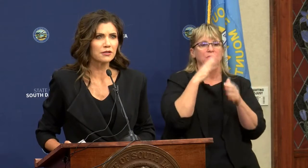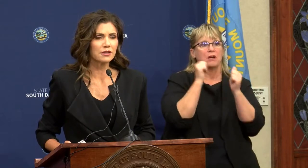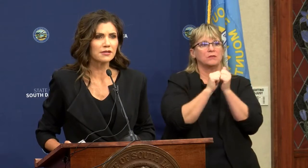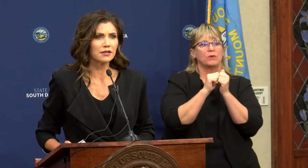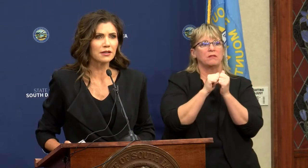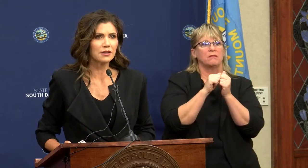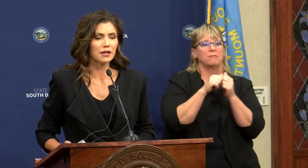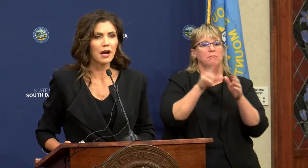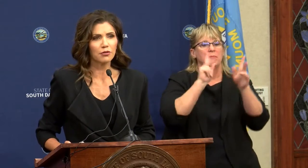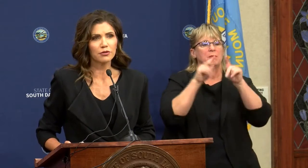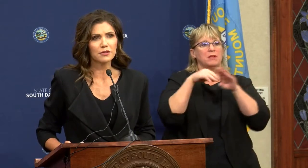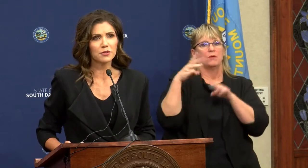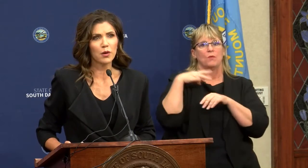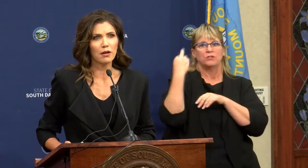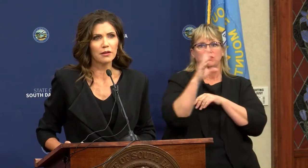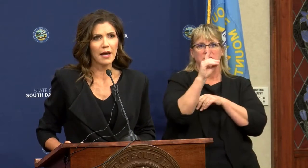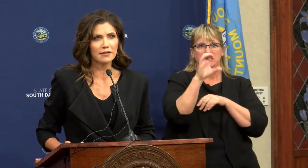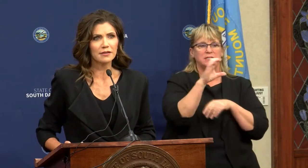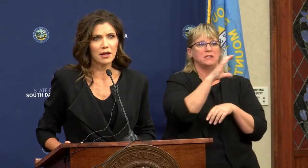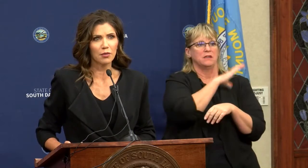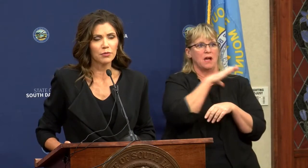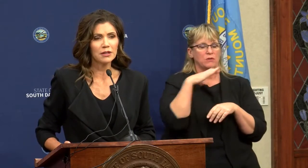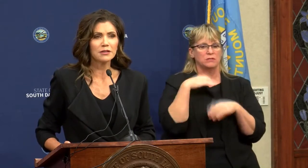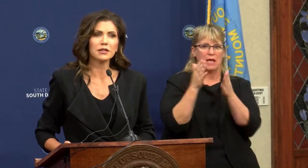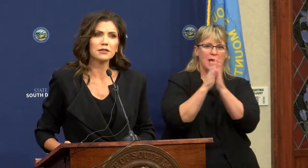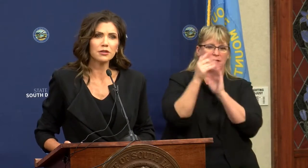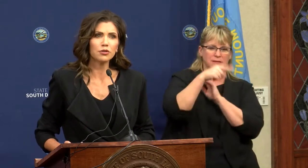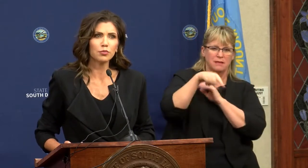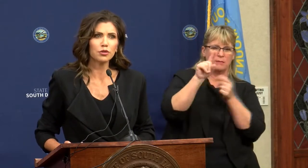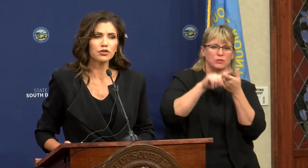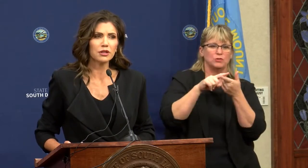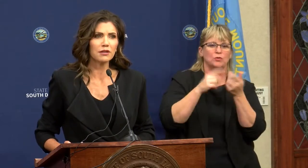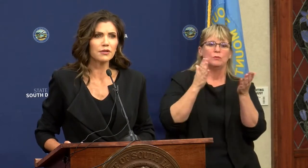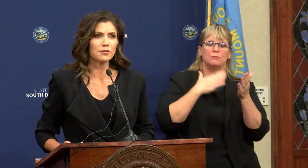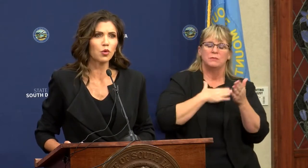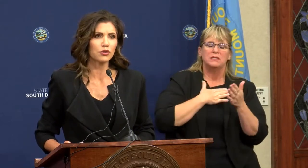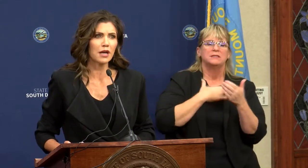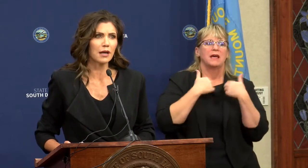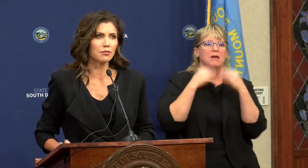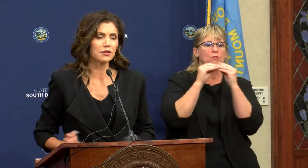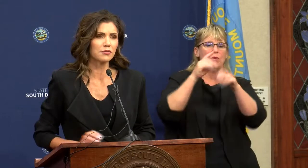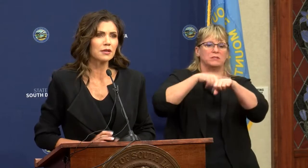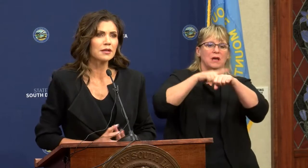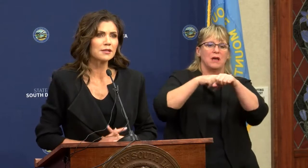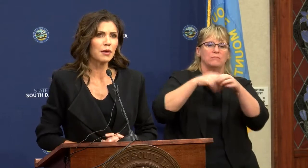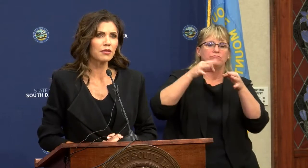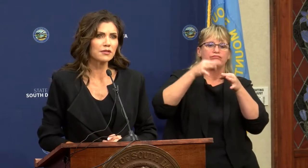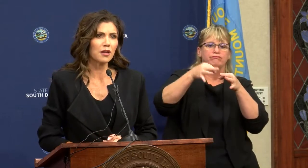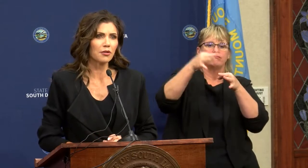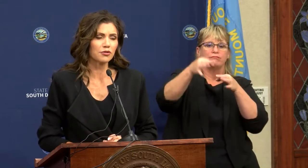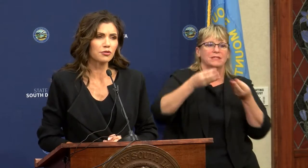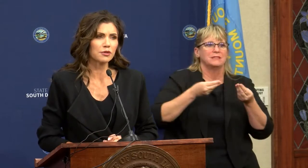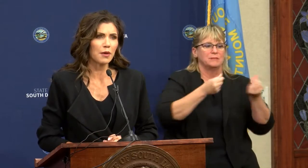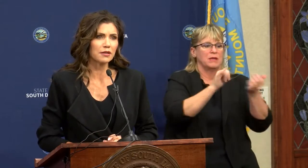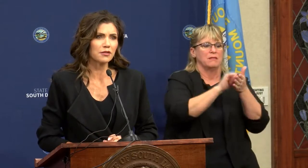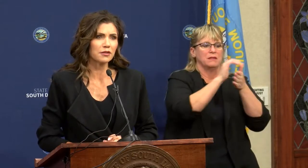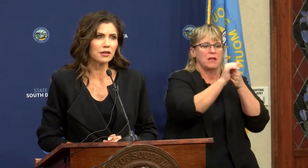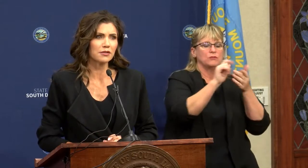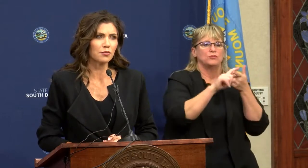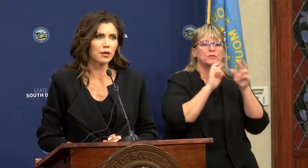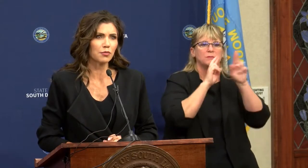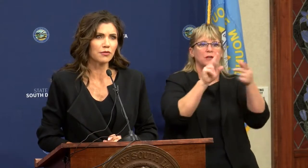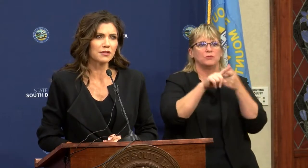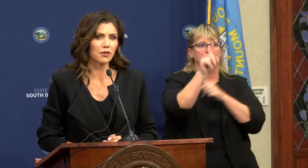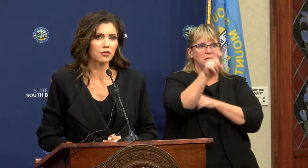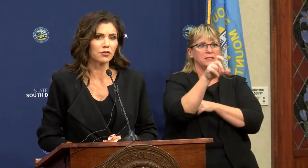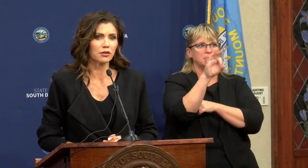Washington, D.C., in Congress as well, and asked them to continue to push to give us more time to spend these dollars to respond to the